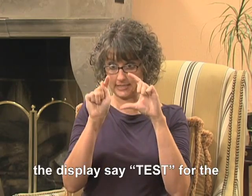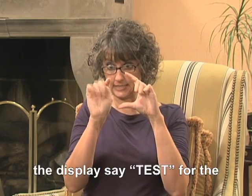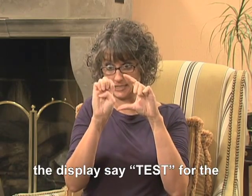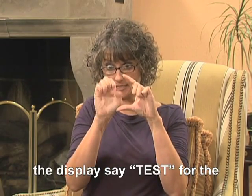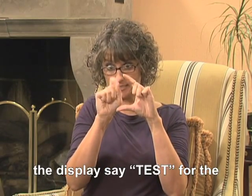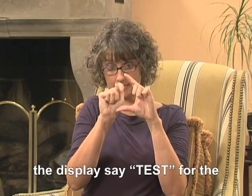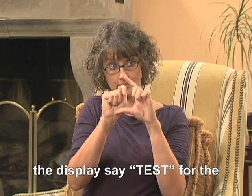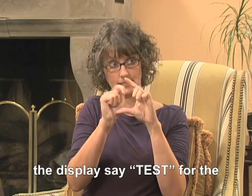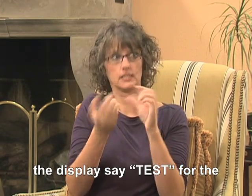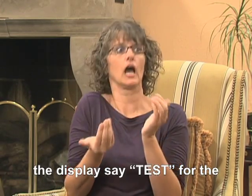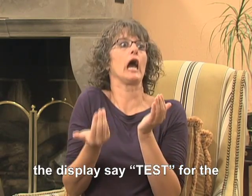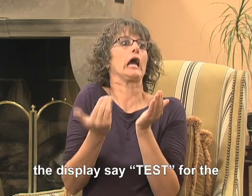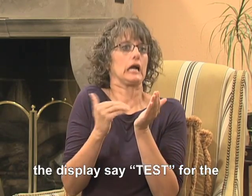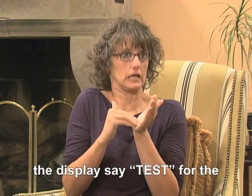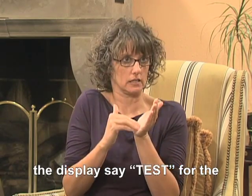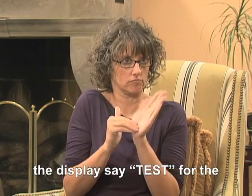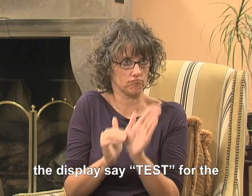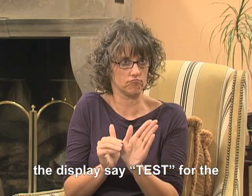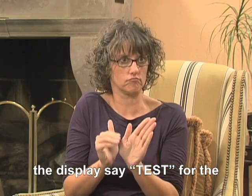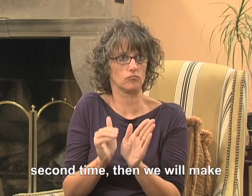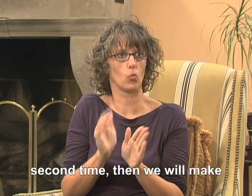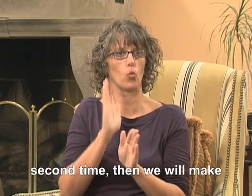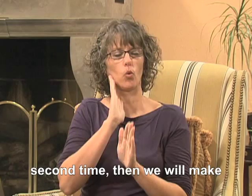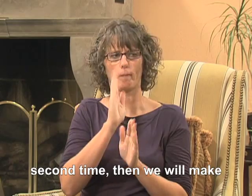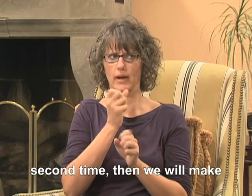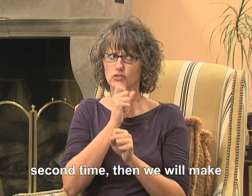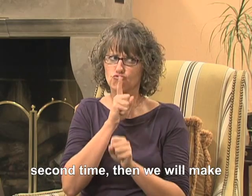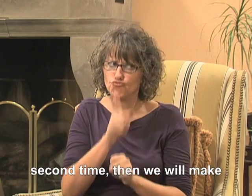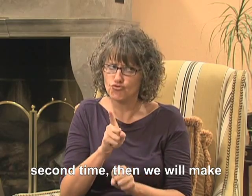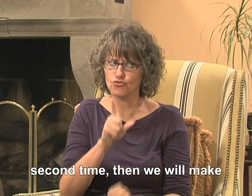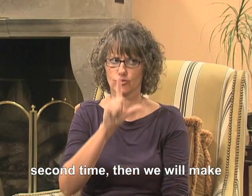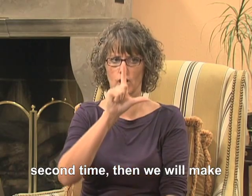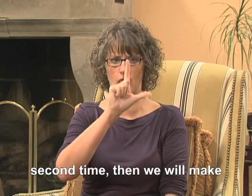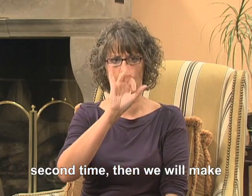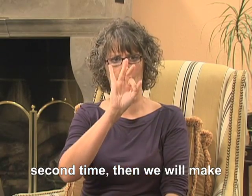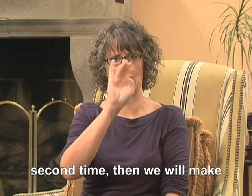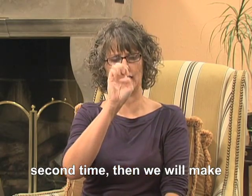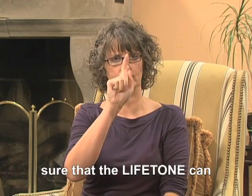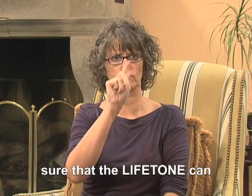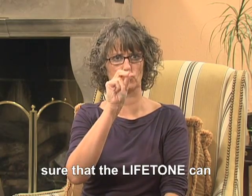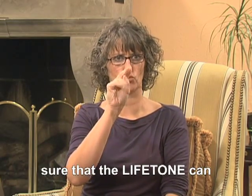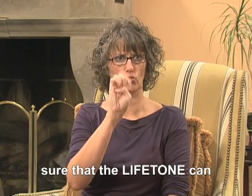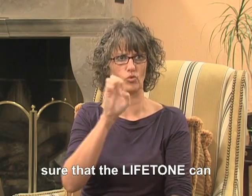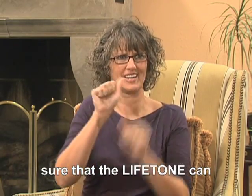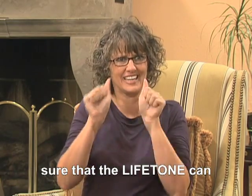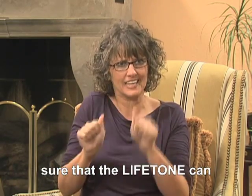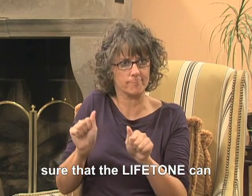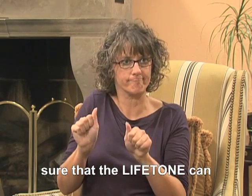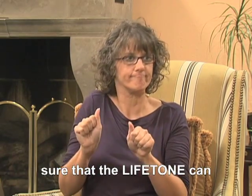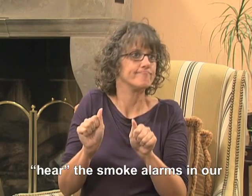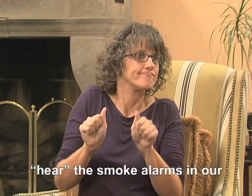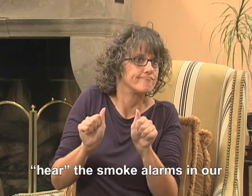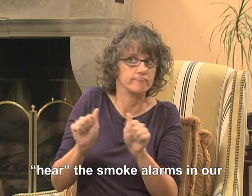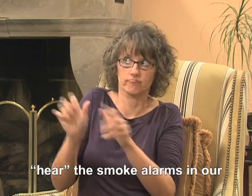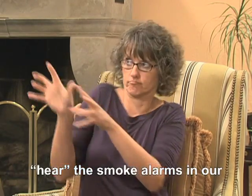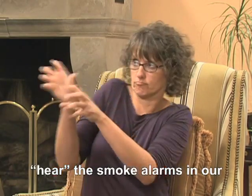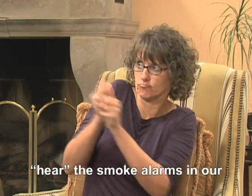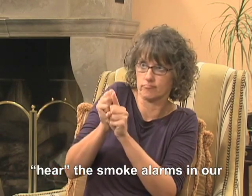the display say test for the second time, then we will make sure the Lifetone can hear the